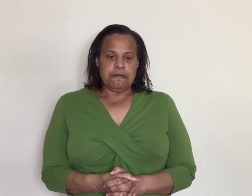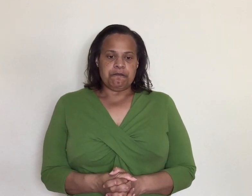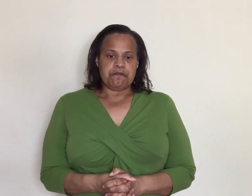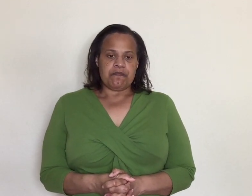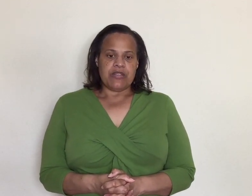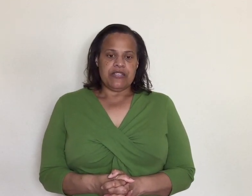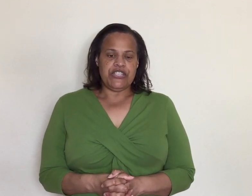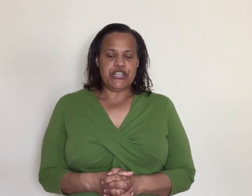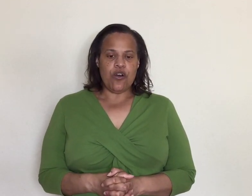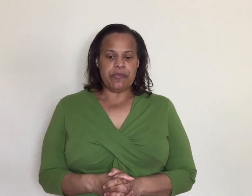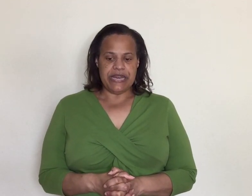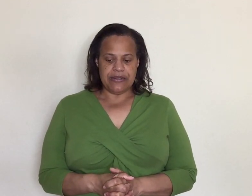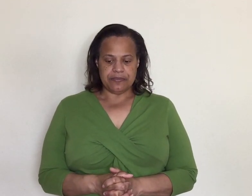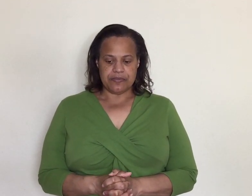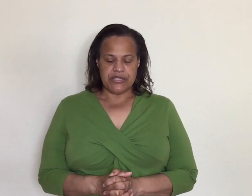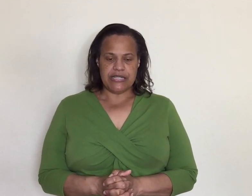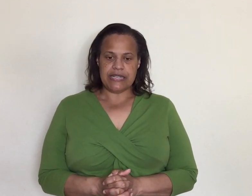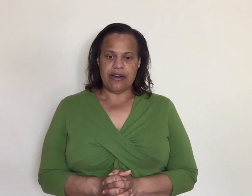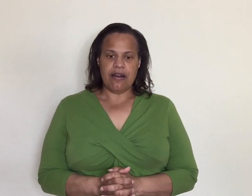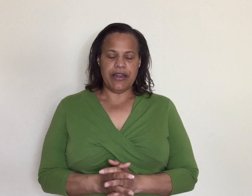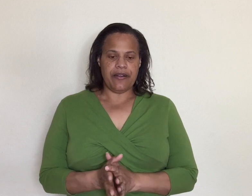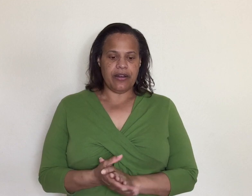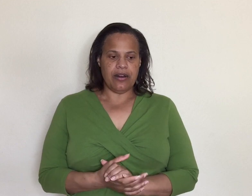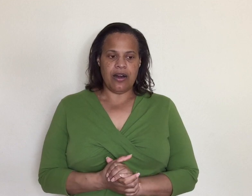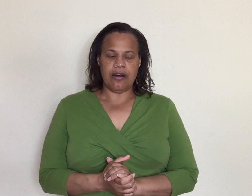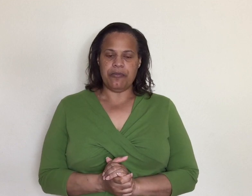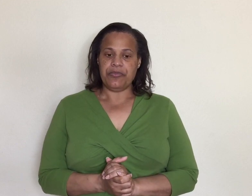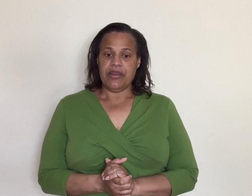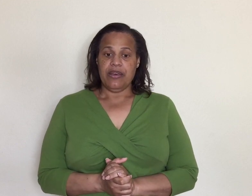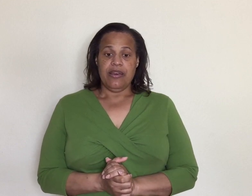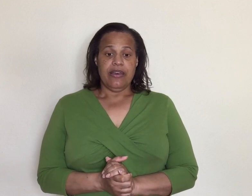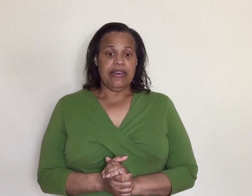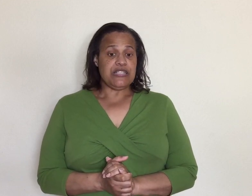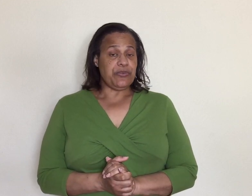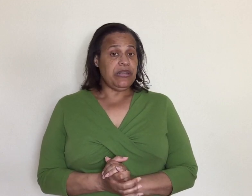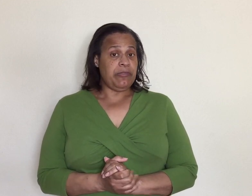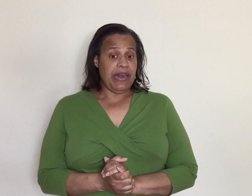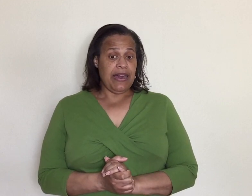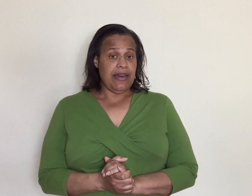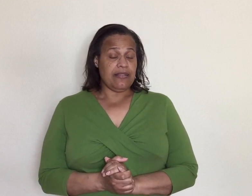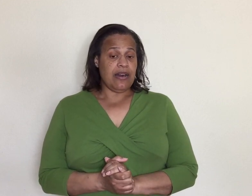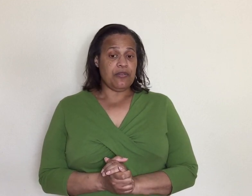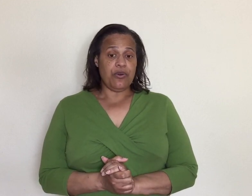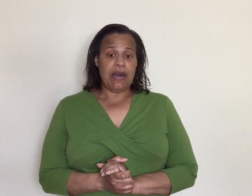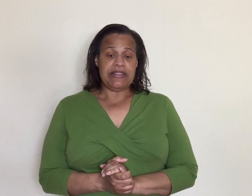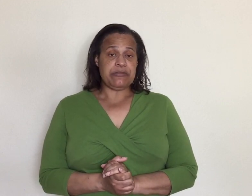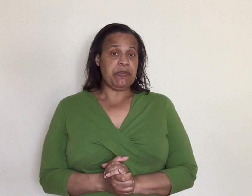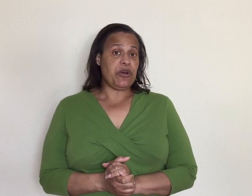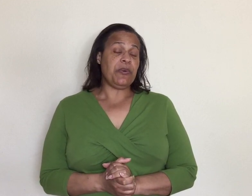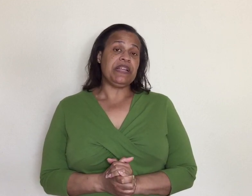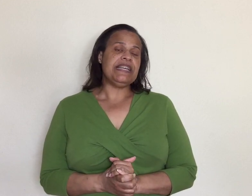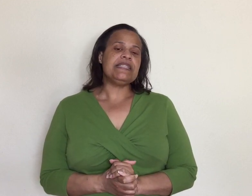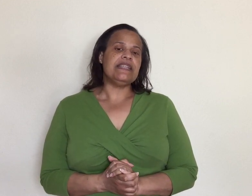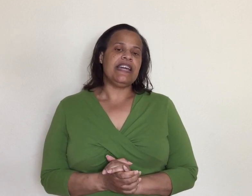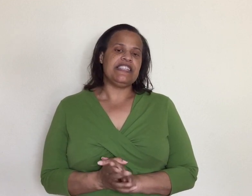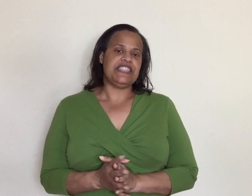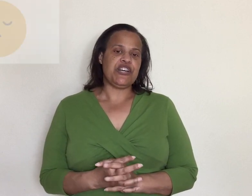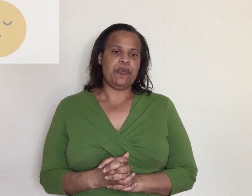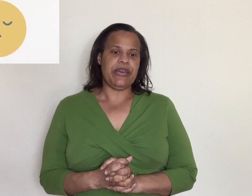she told me she said uh erica uh it's really bad i don't know why these people don't want to listen and she told me